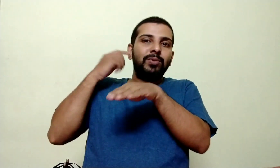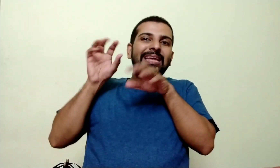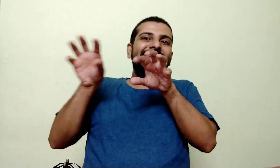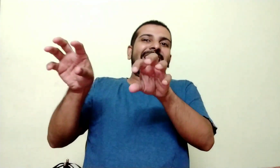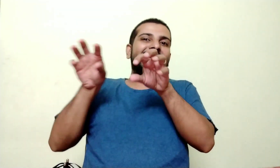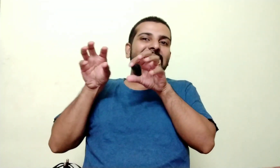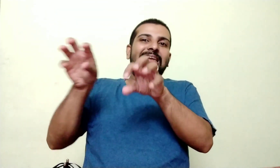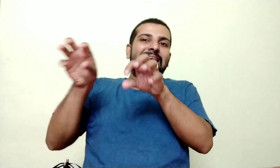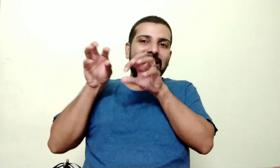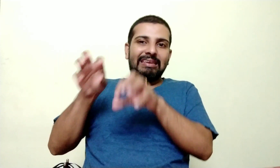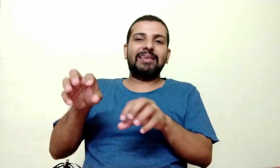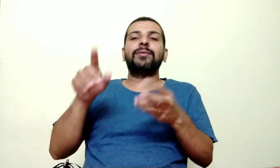Can't